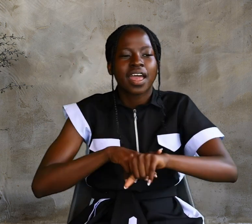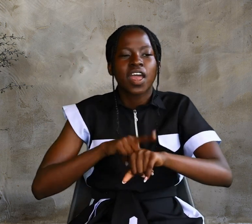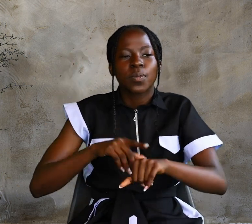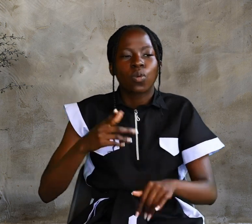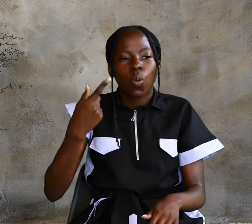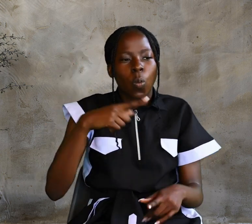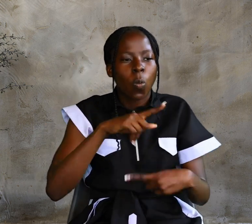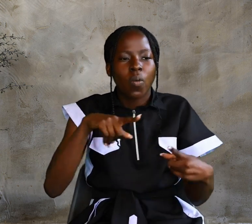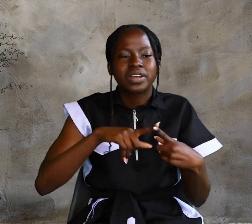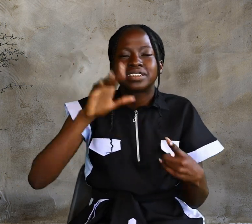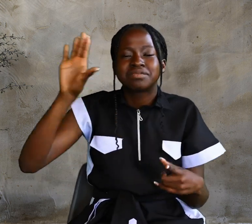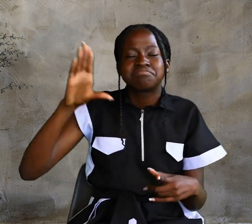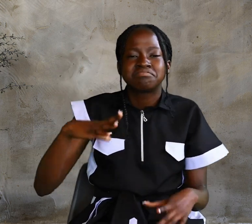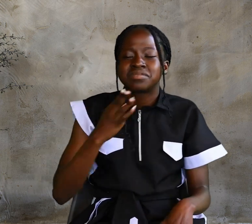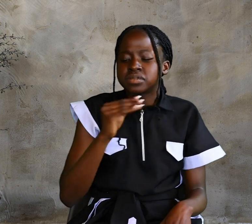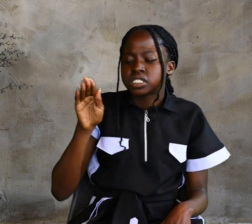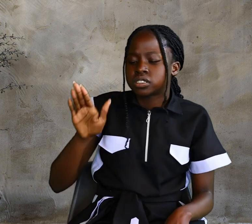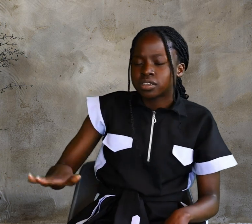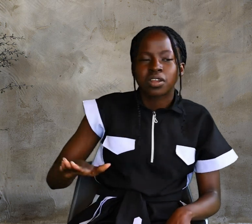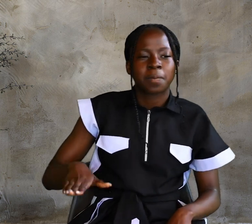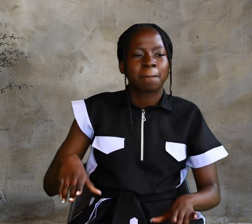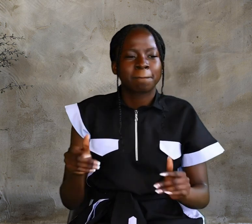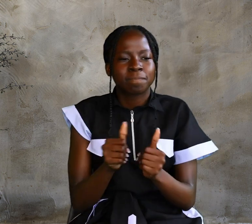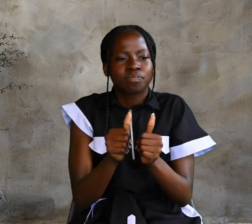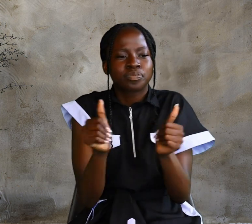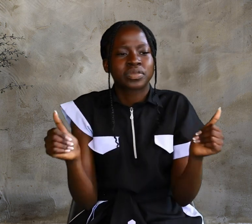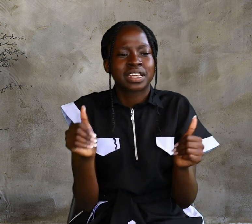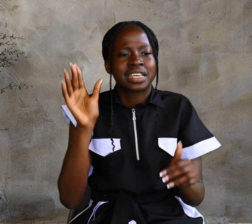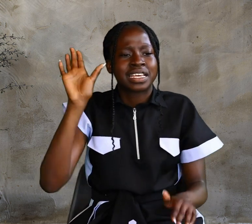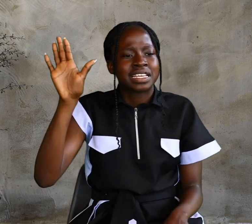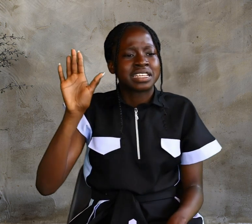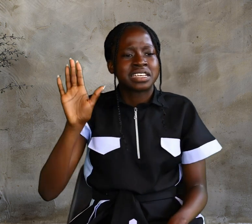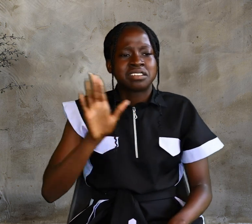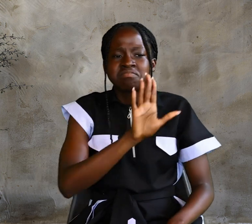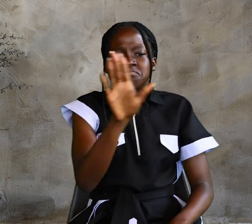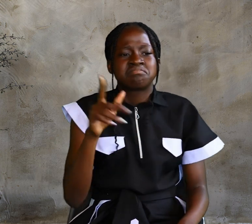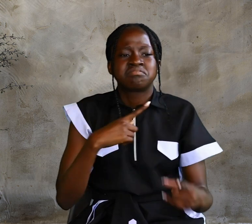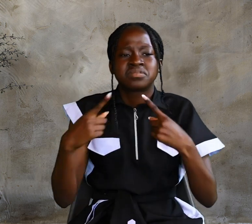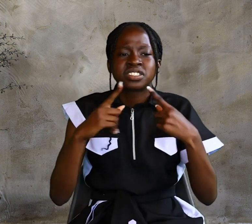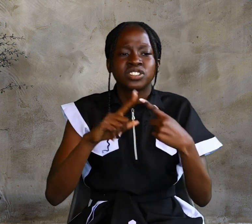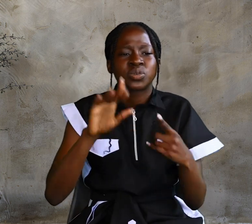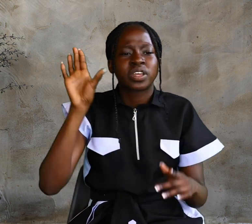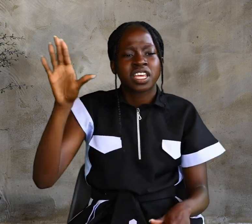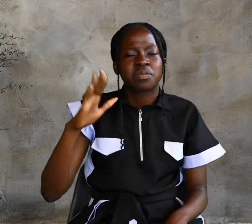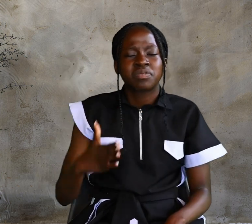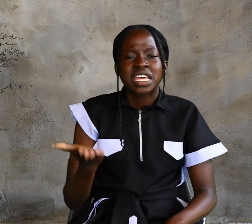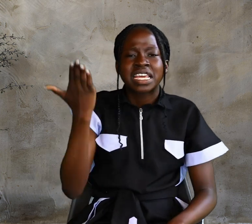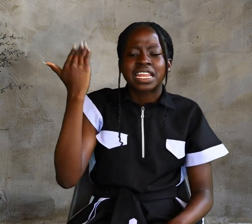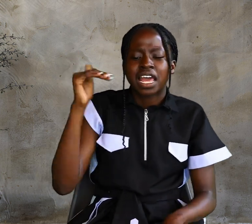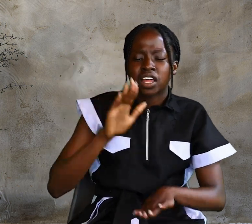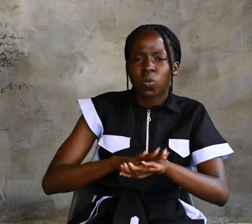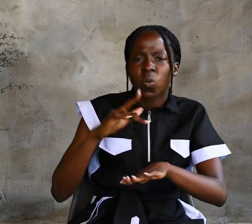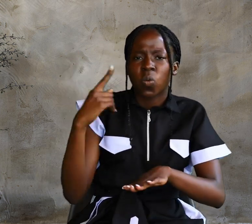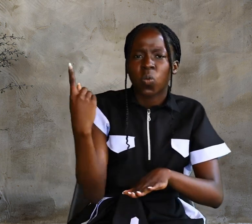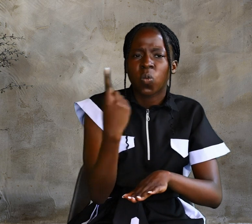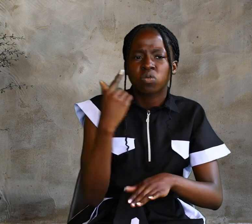when his son got better, They said to him, Yesterday, at one in the afternoon, The fever